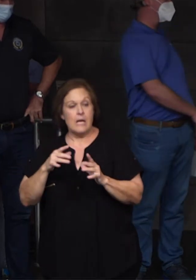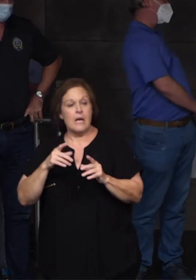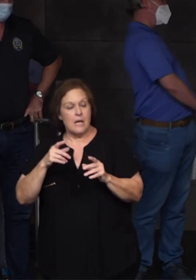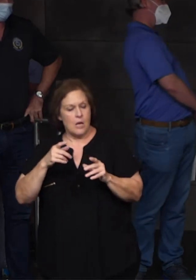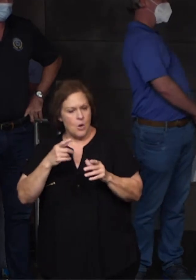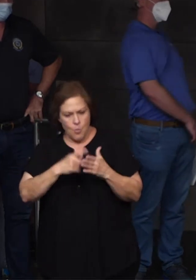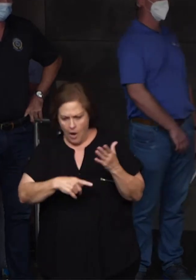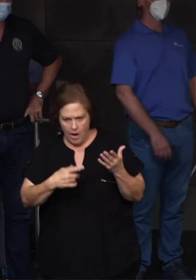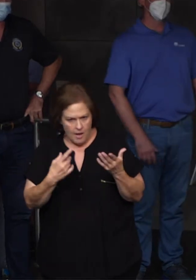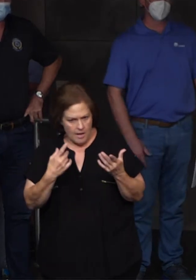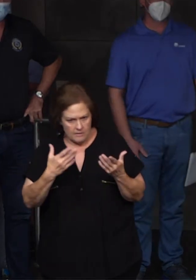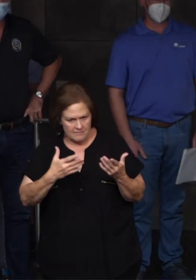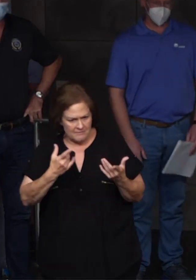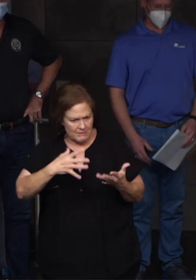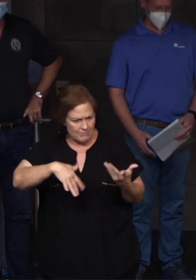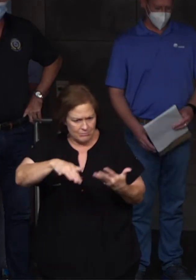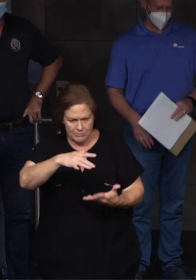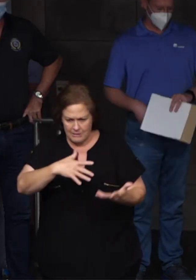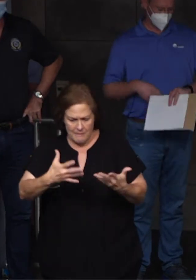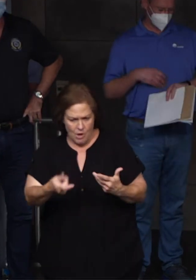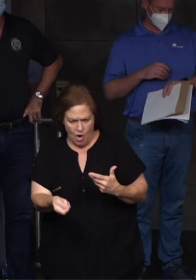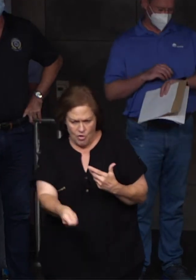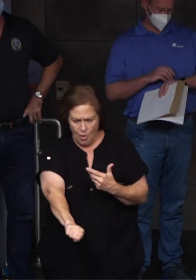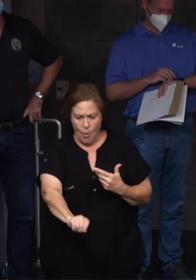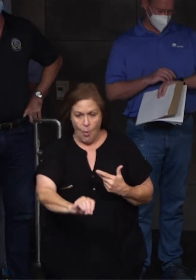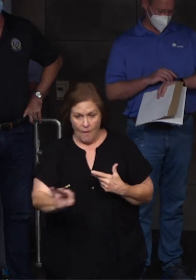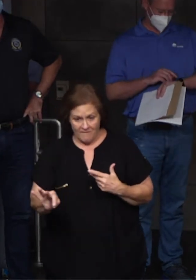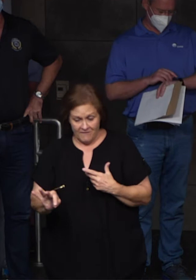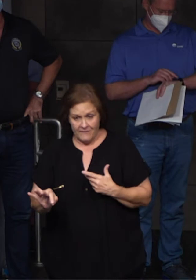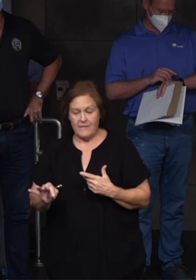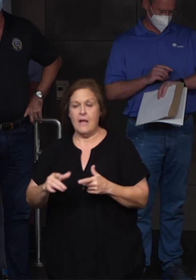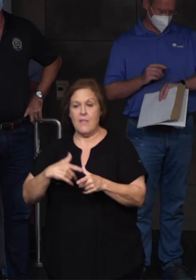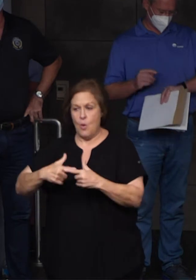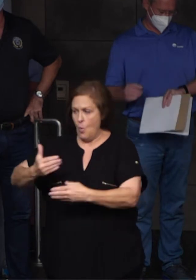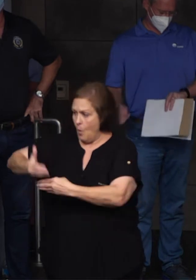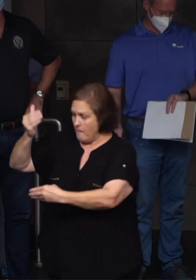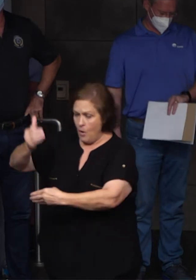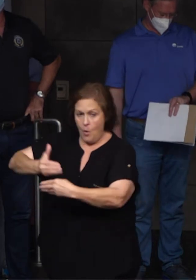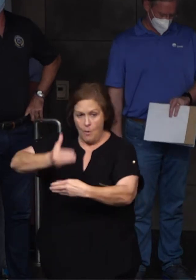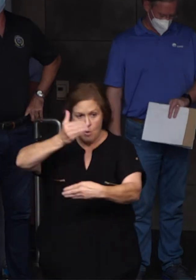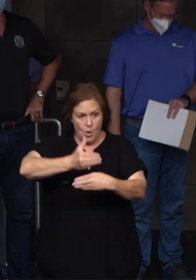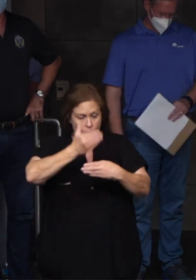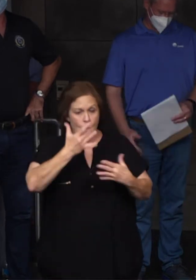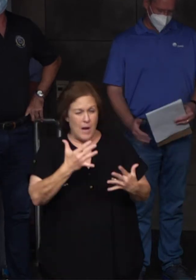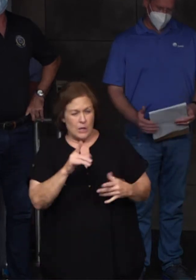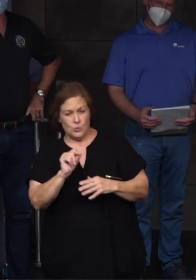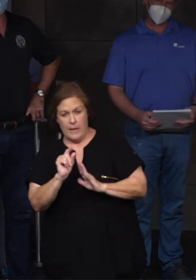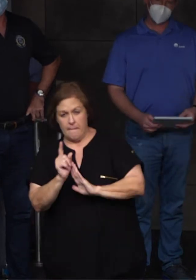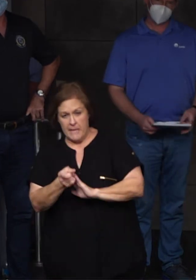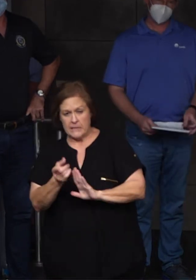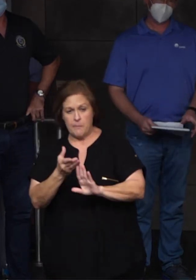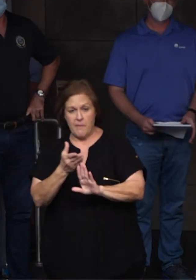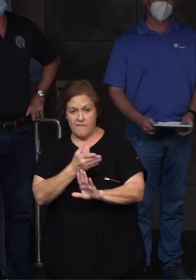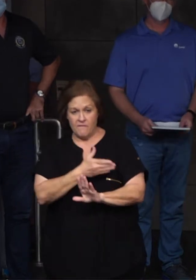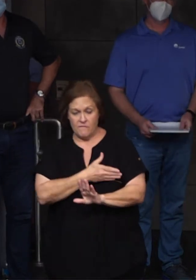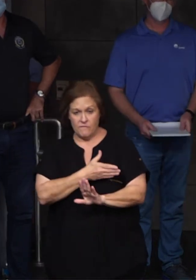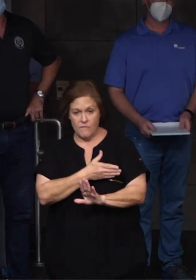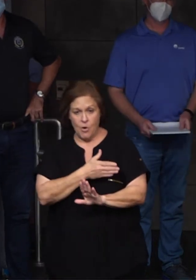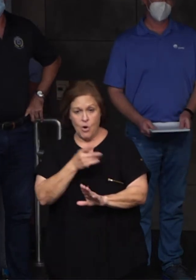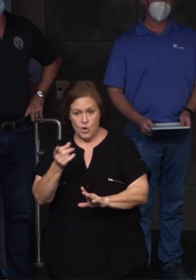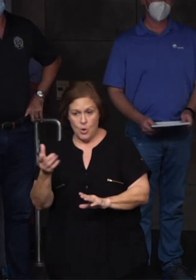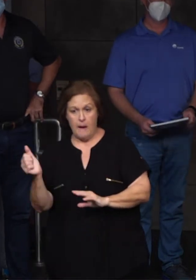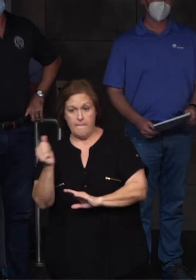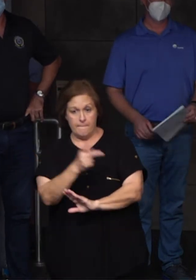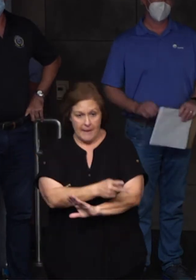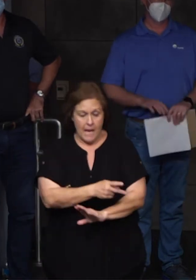that vapor, the generator or whatever it may be. Open windows and wait 20 minutes or so if you reenter.